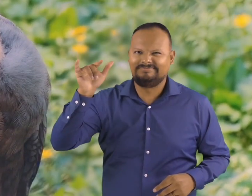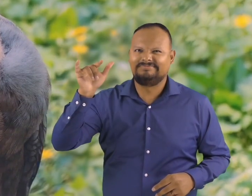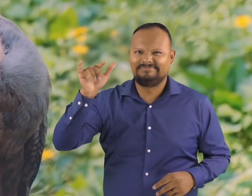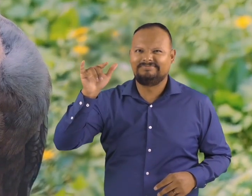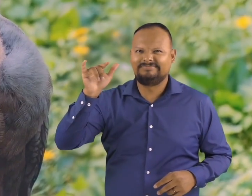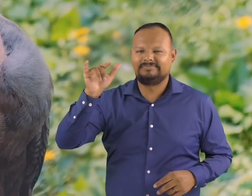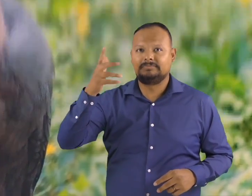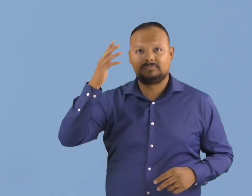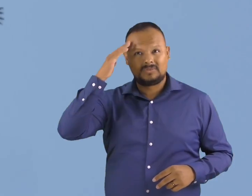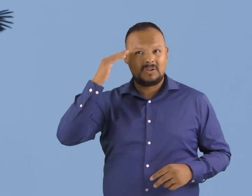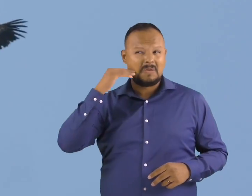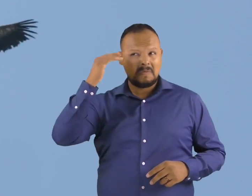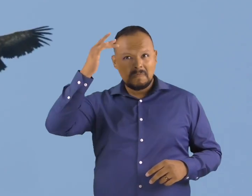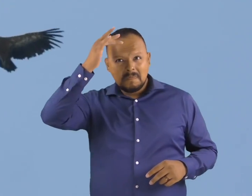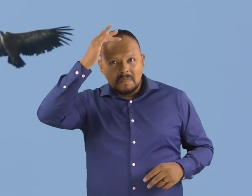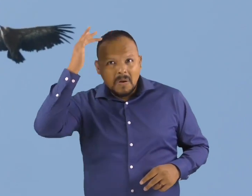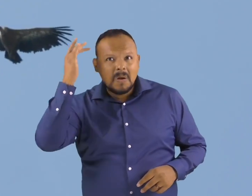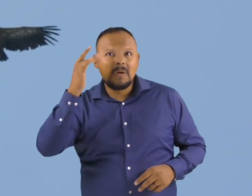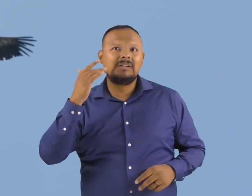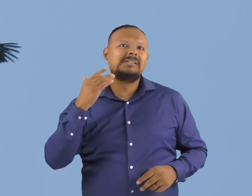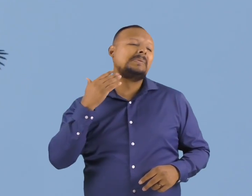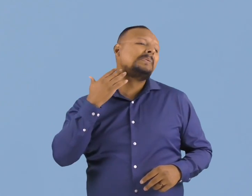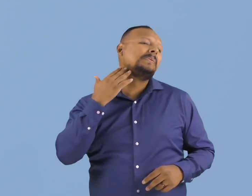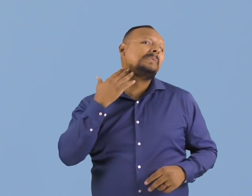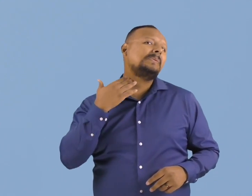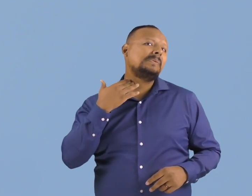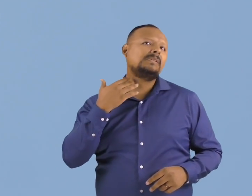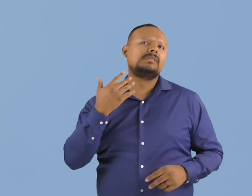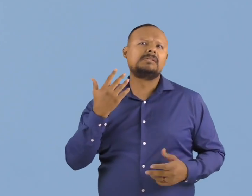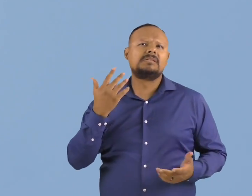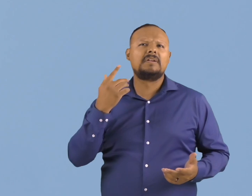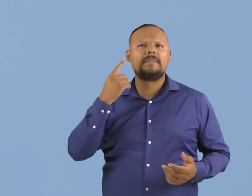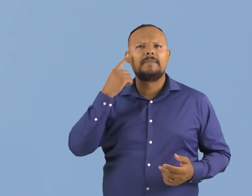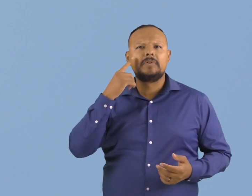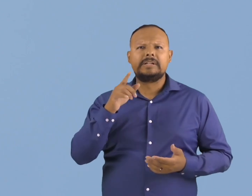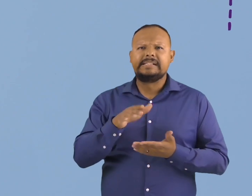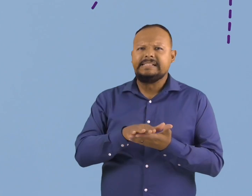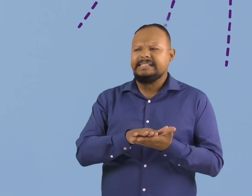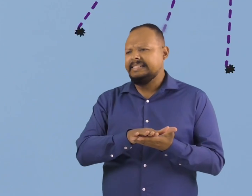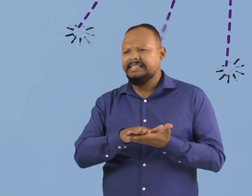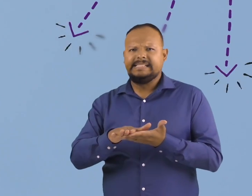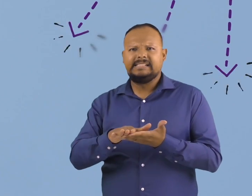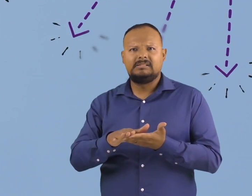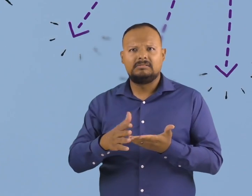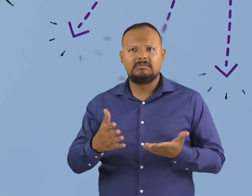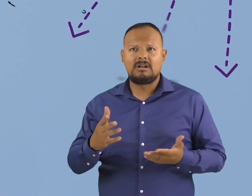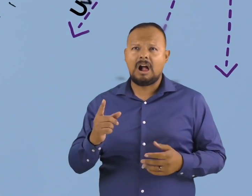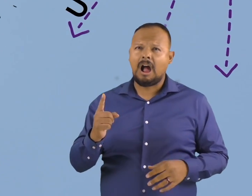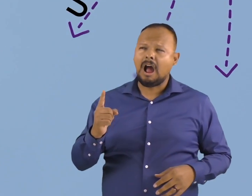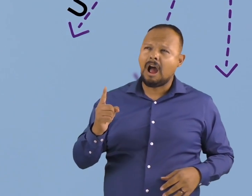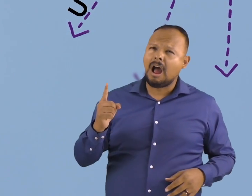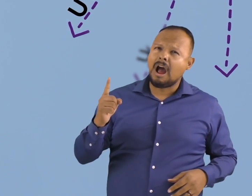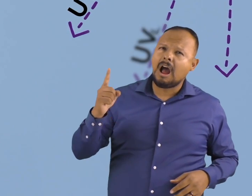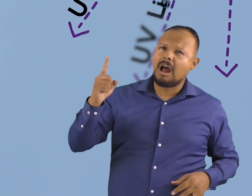hygiene. When they fly at high altitudes, the condor's skin is exposed to ultraviolet light, which